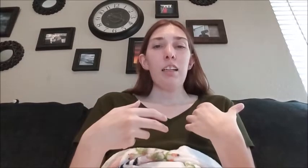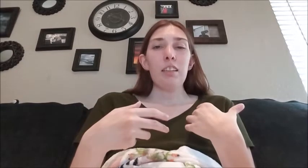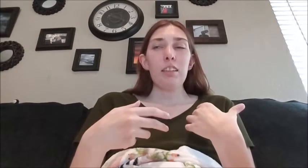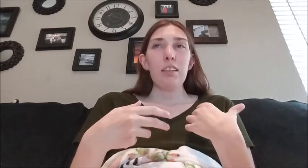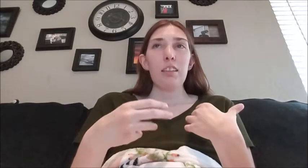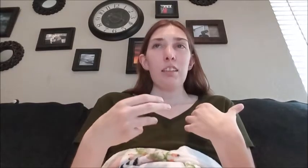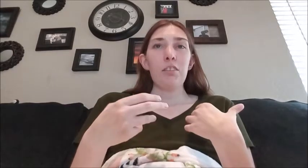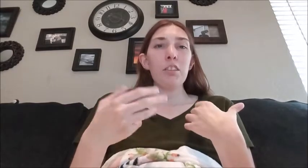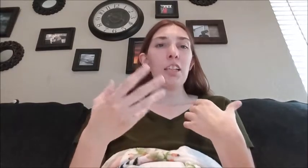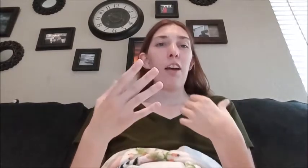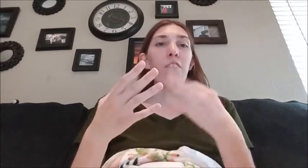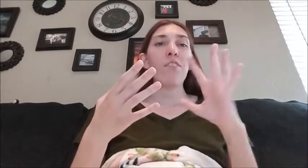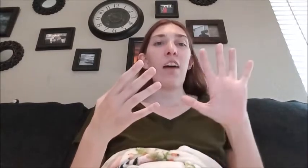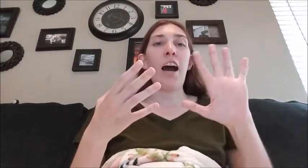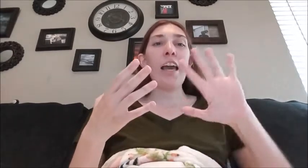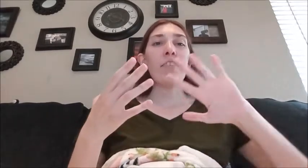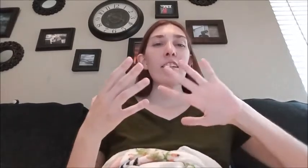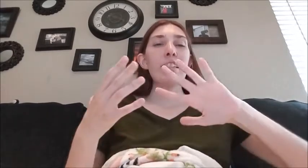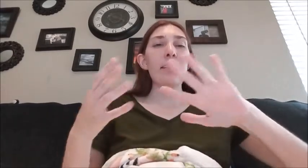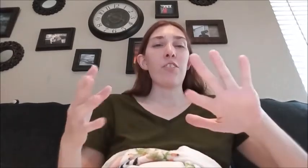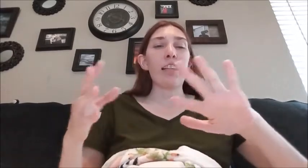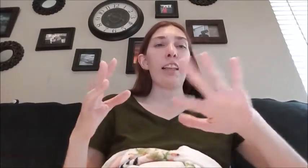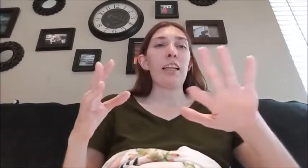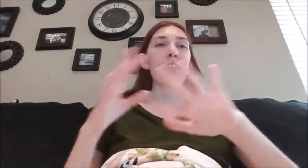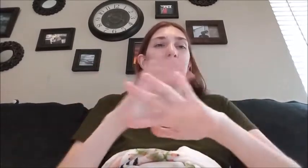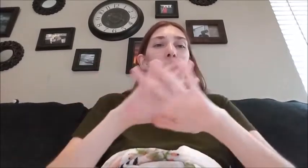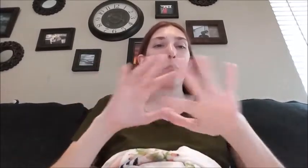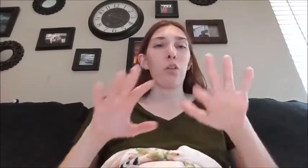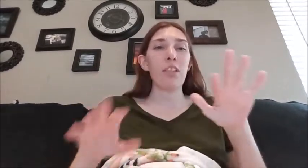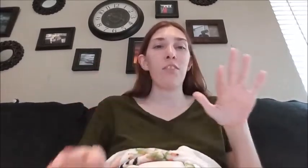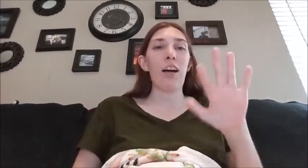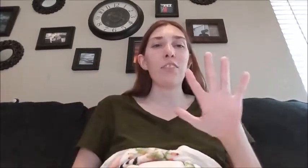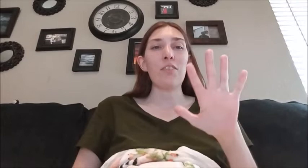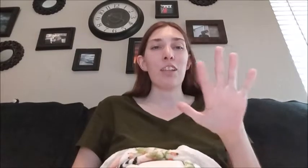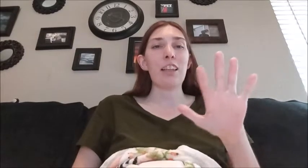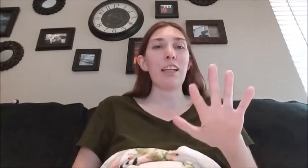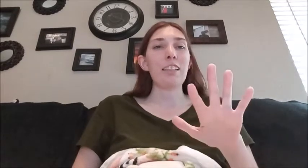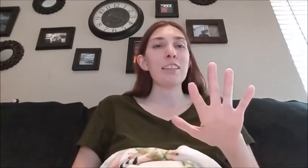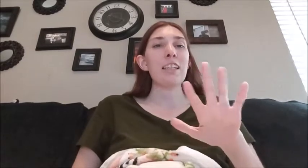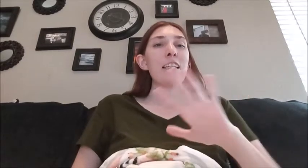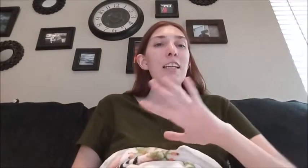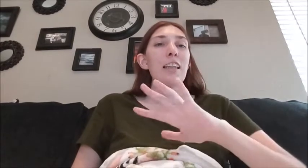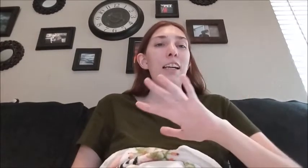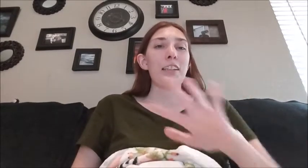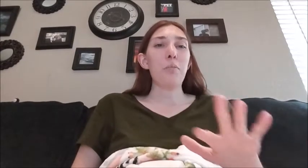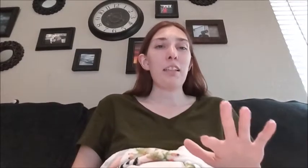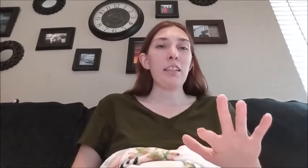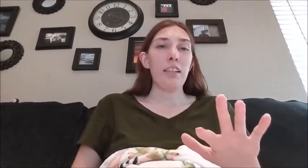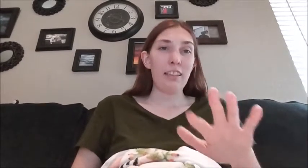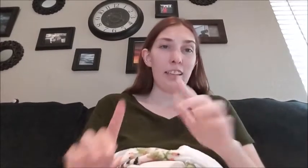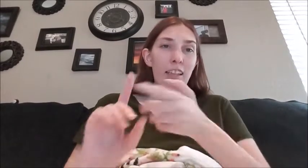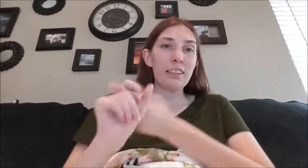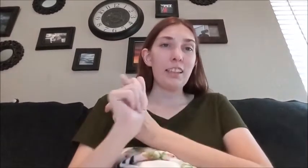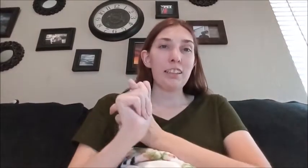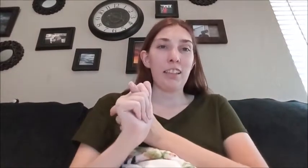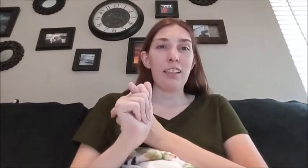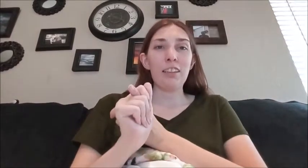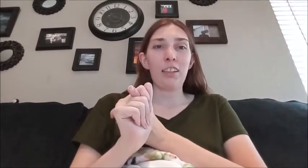and there was like five different things if not more than five different things that it could be and yes anxiety can